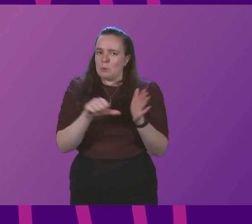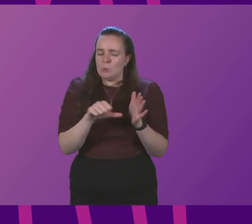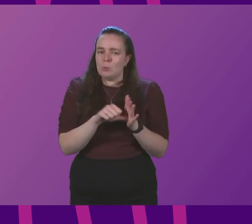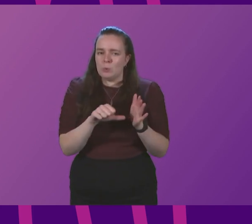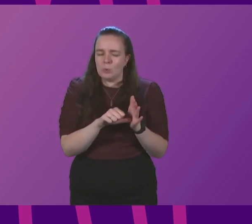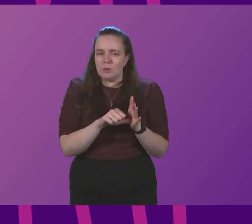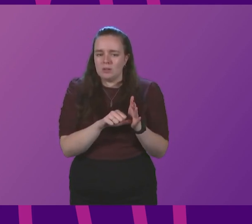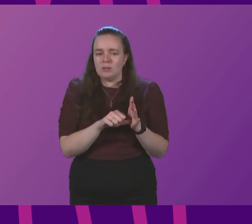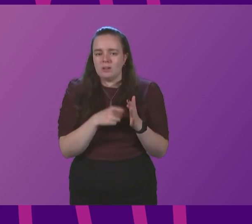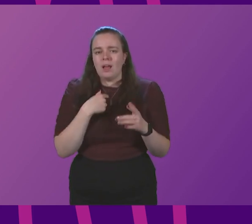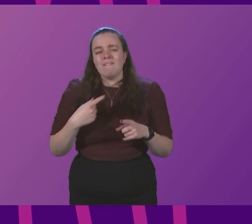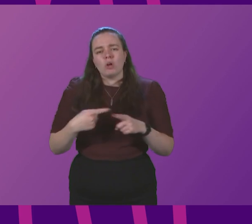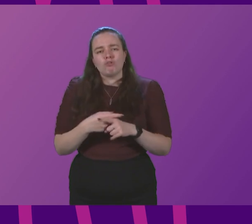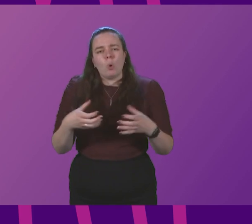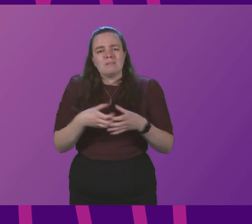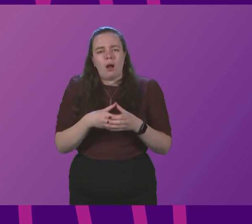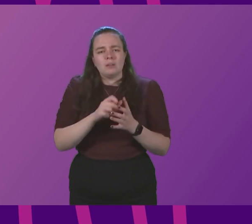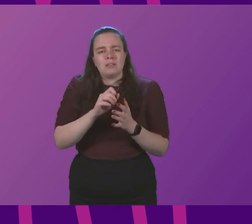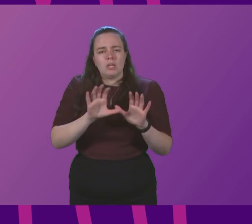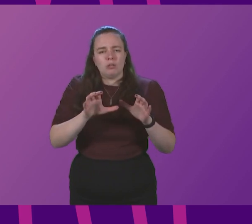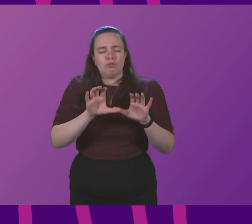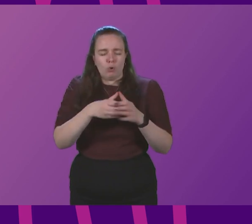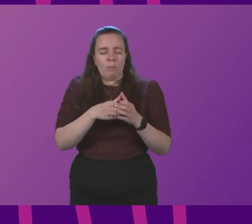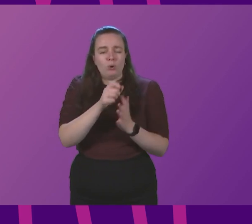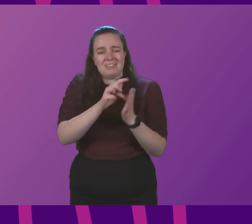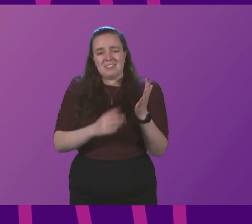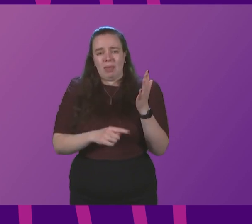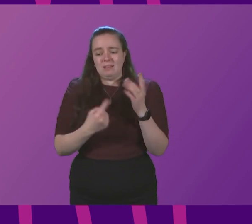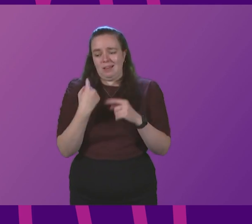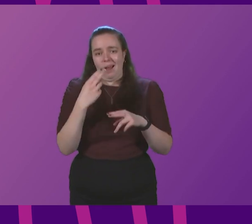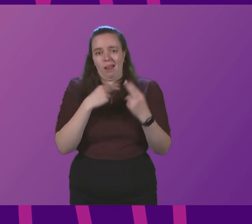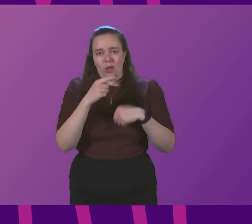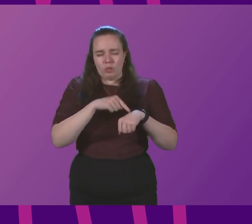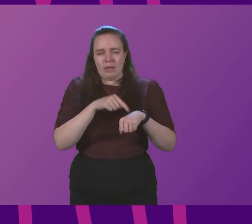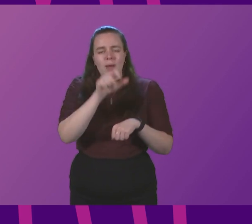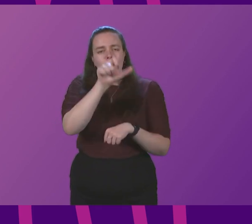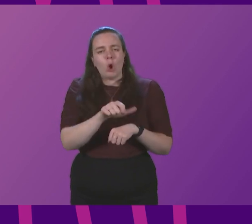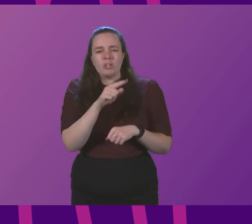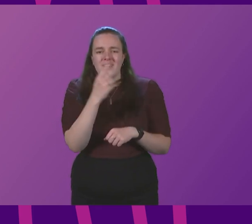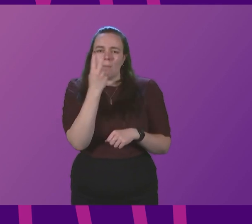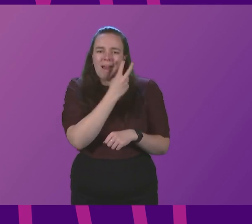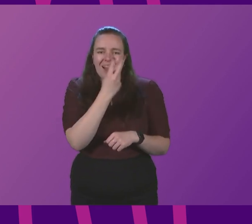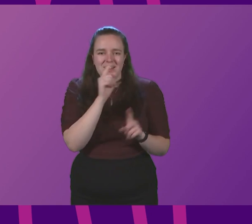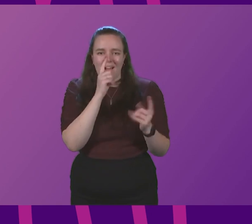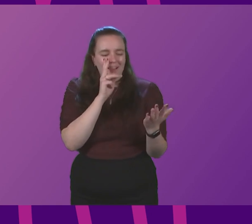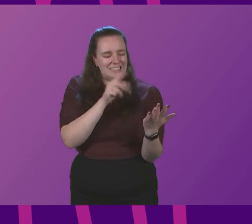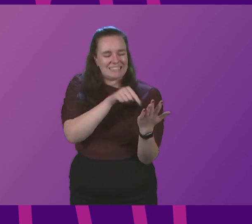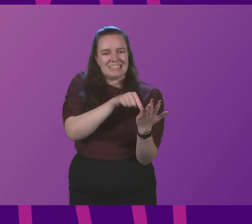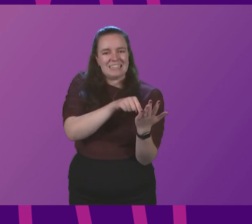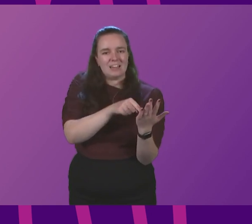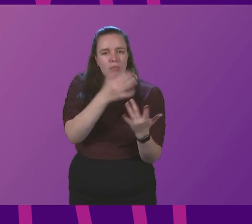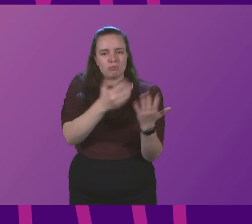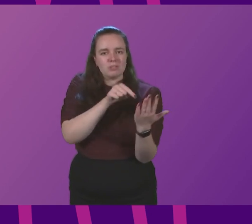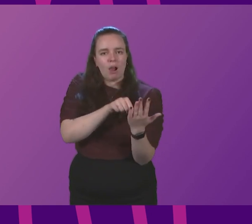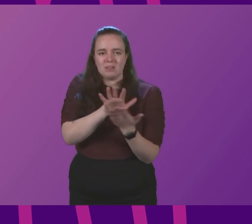that. I have a cross-party group on disability today at lunchtime. A person who is visually impaired cannot see the result, thus